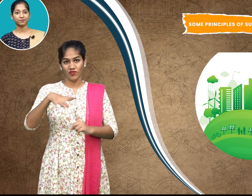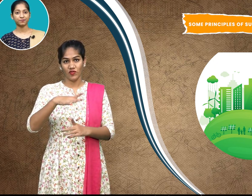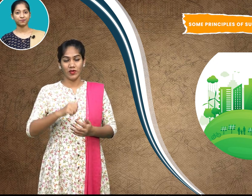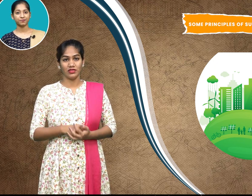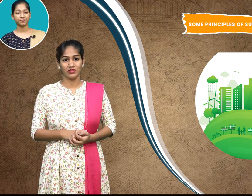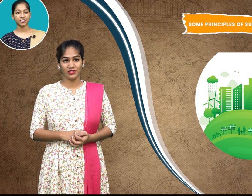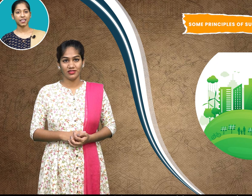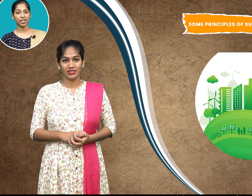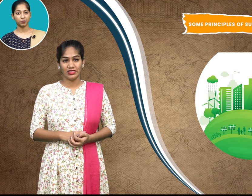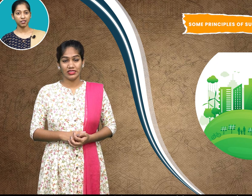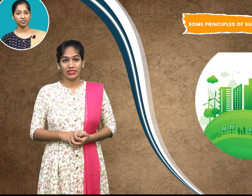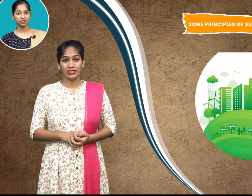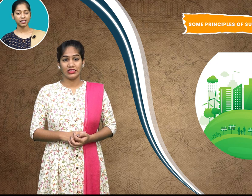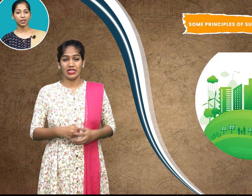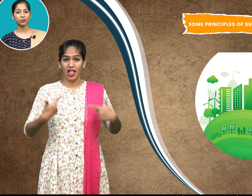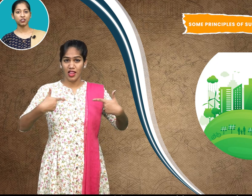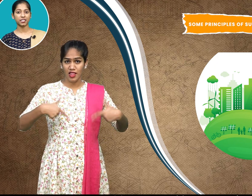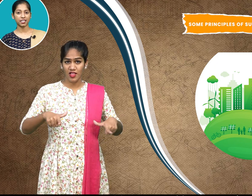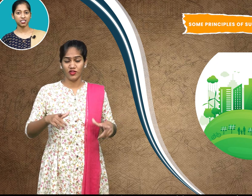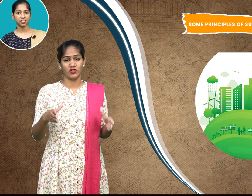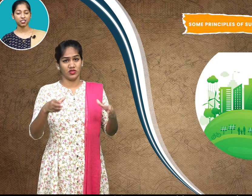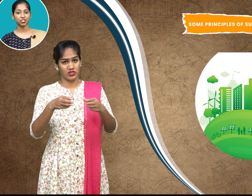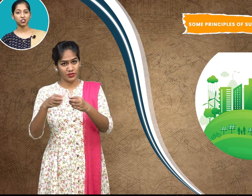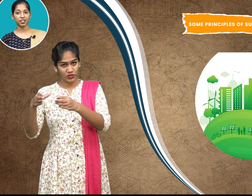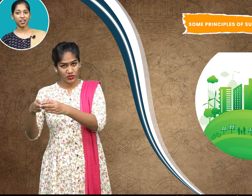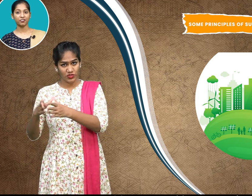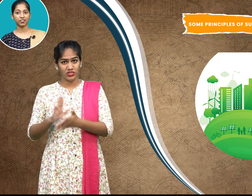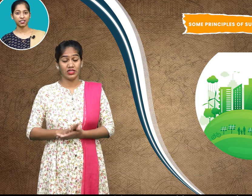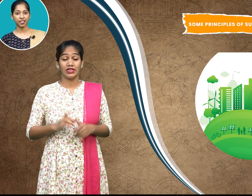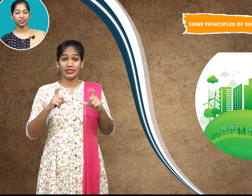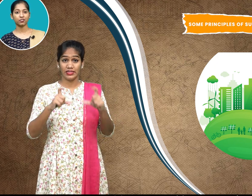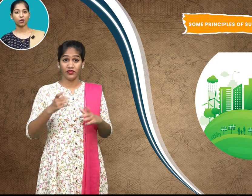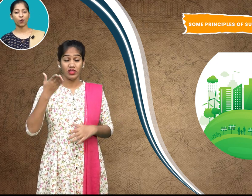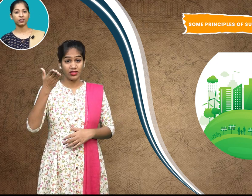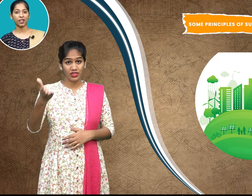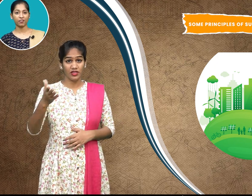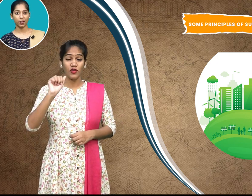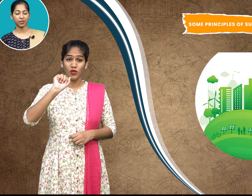enable communities to care for their own environment